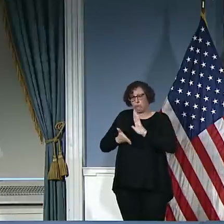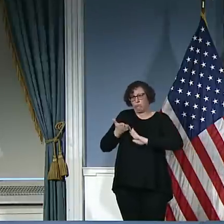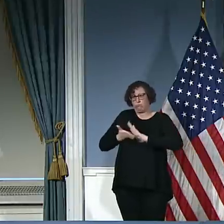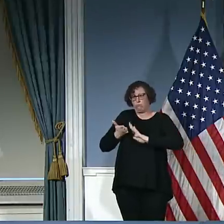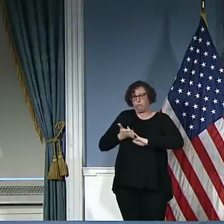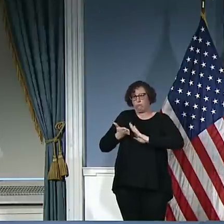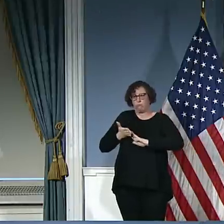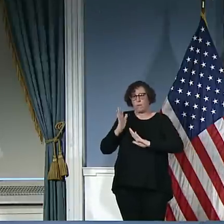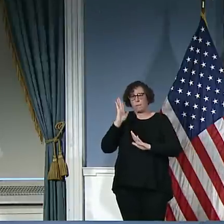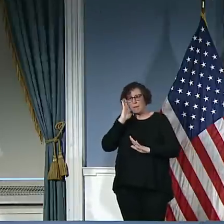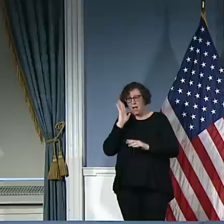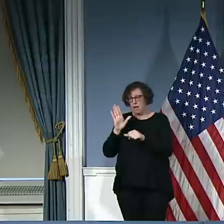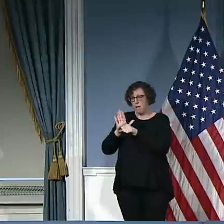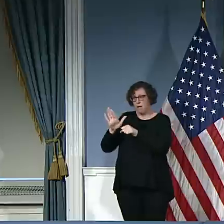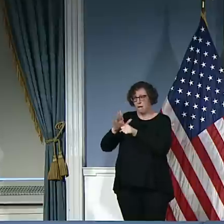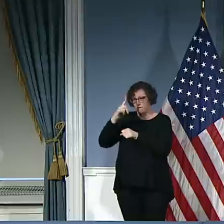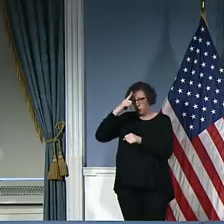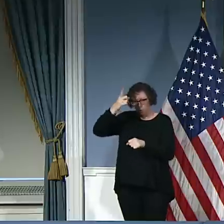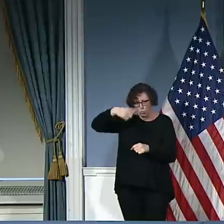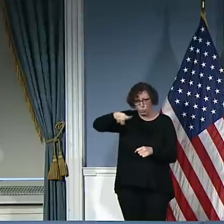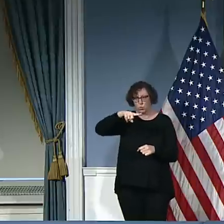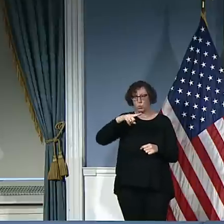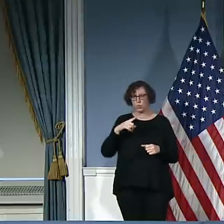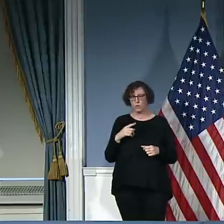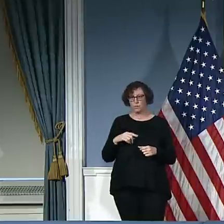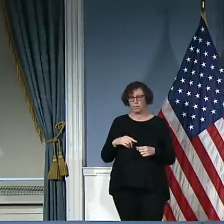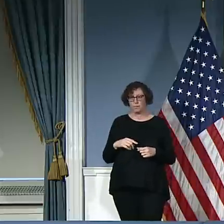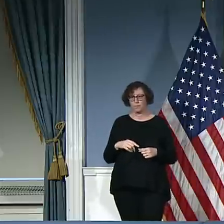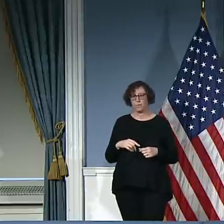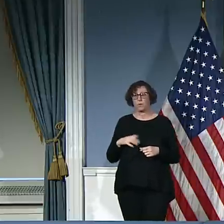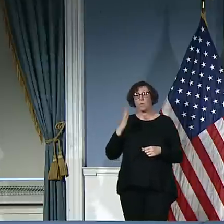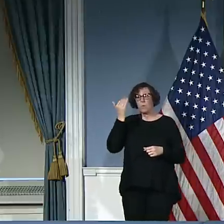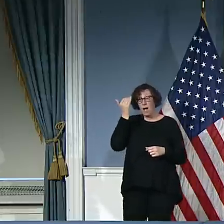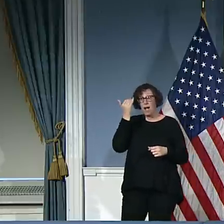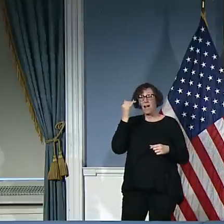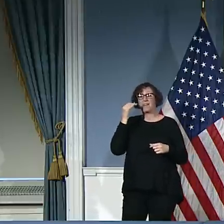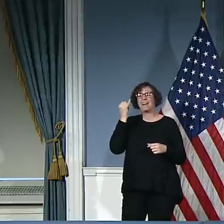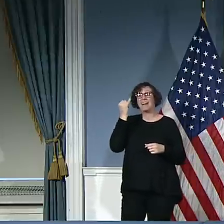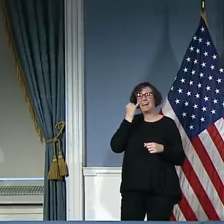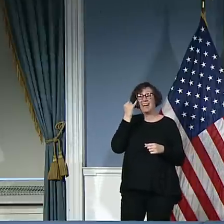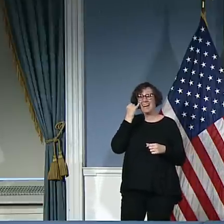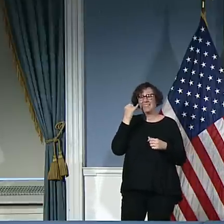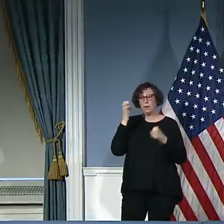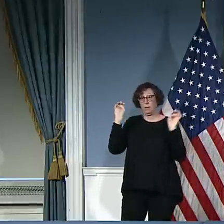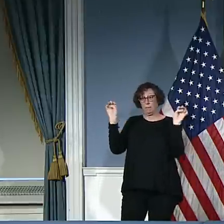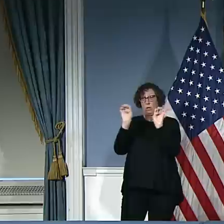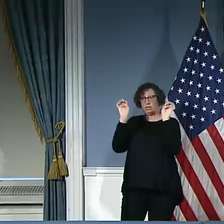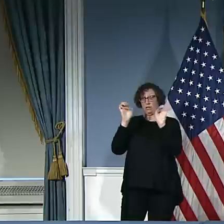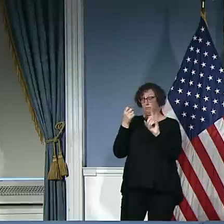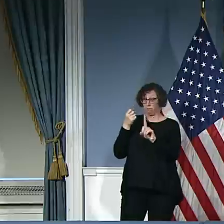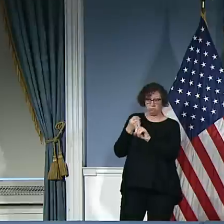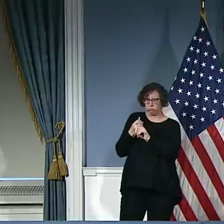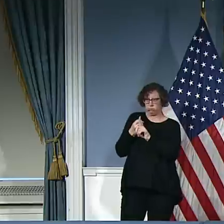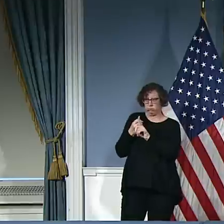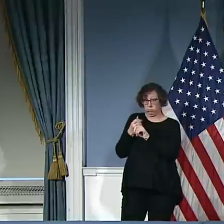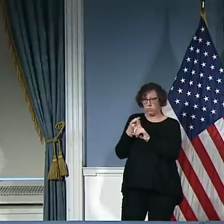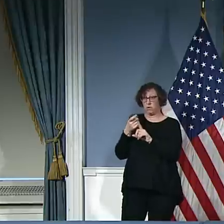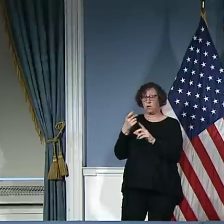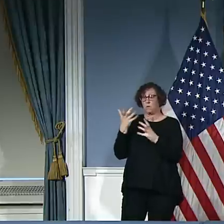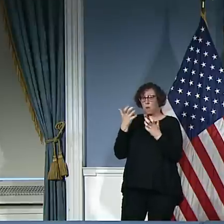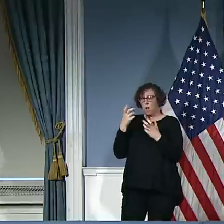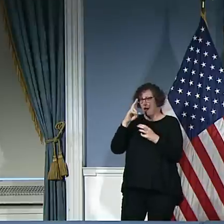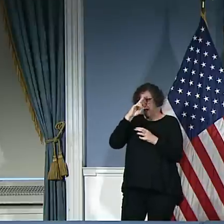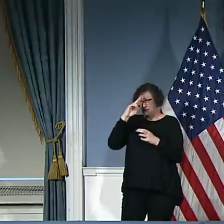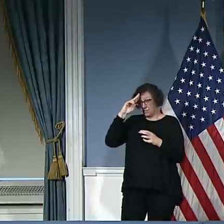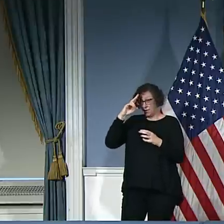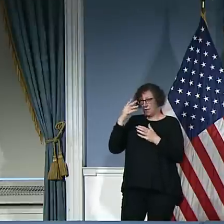travel any longer than they need, not only for COVID-related things, but for, as I said earlier, you know, heart attacks,